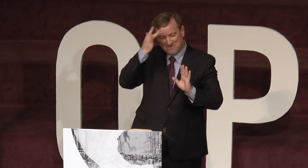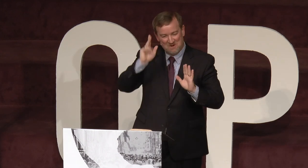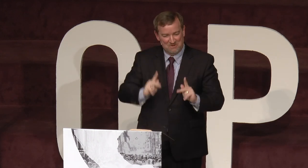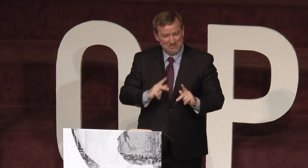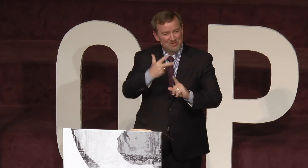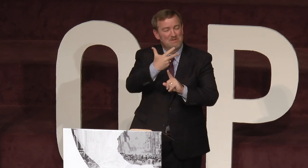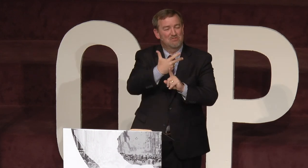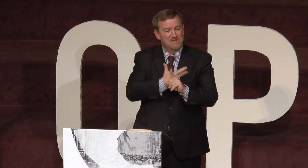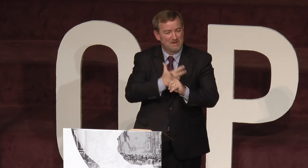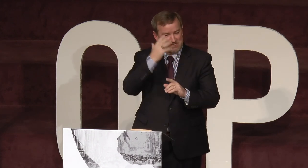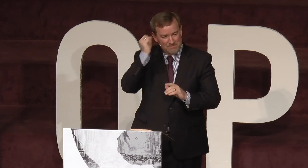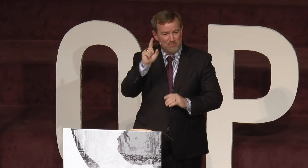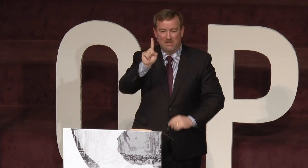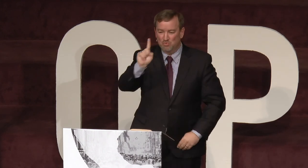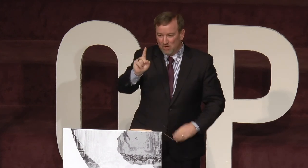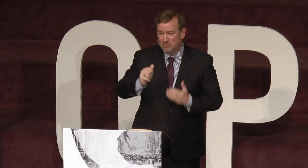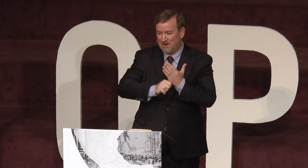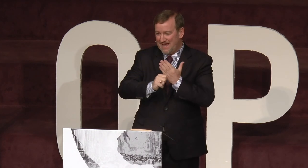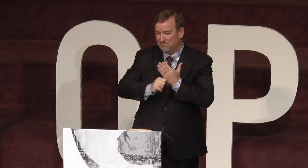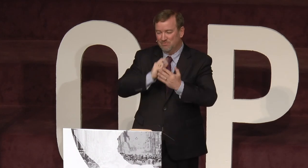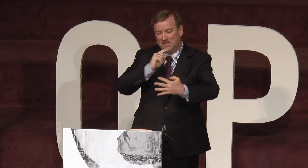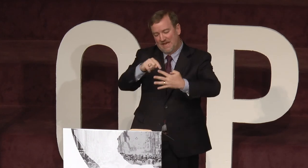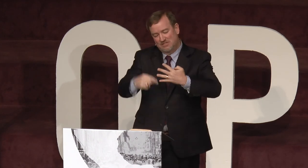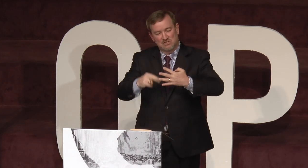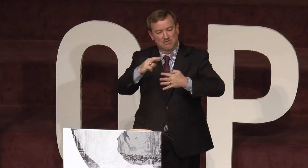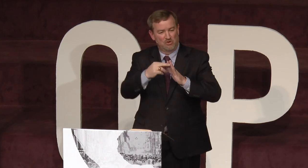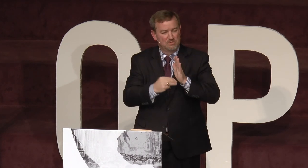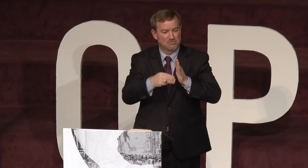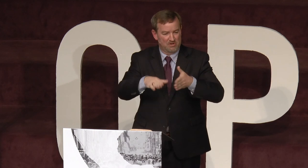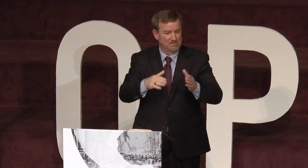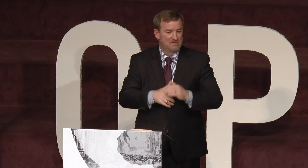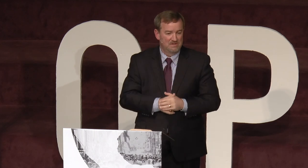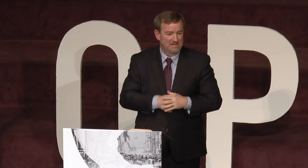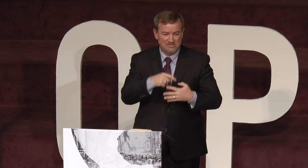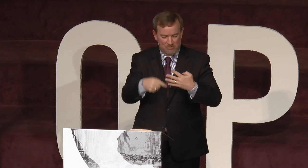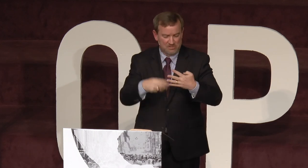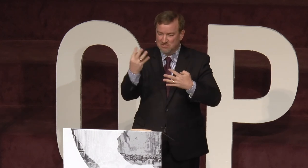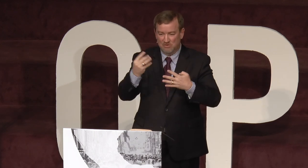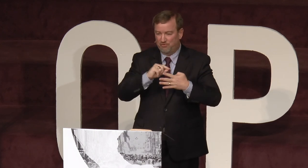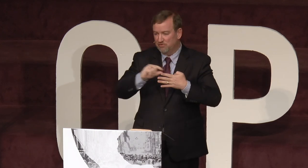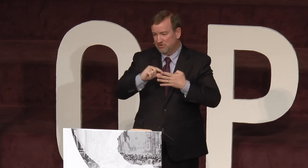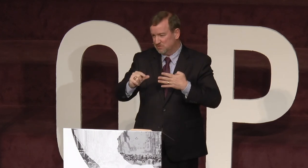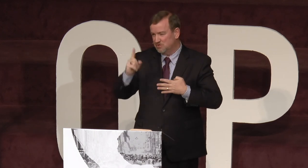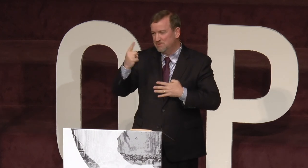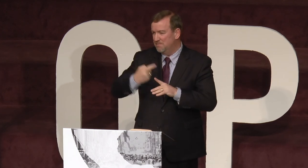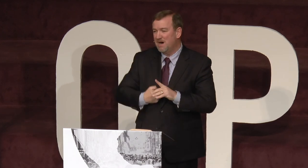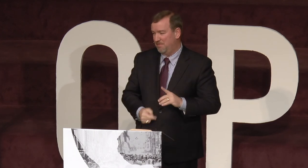smart person. took me three months to memorize one tract that really had just the Romans road. That's all it was. Just those four verses took me a month.